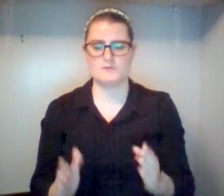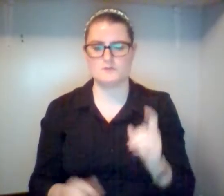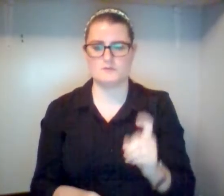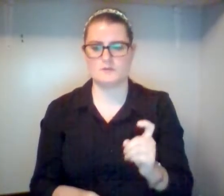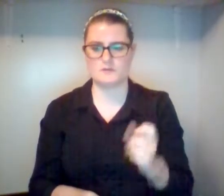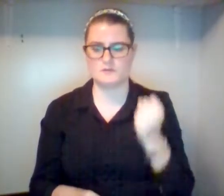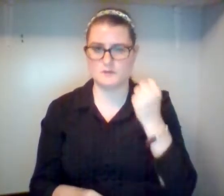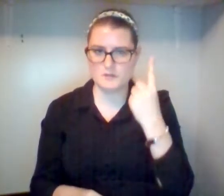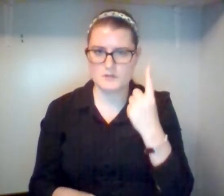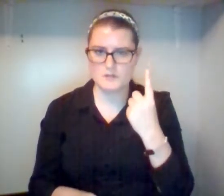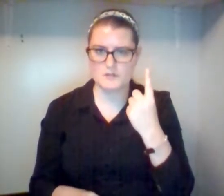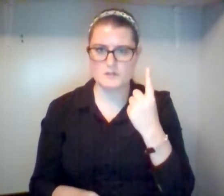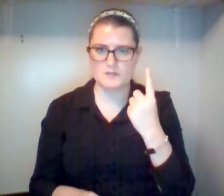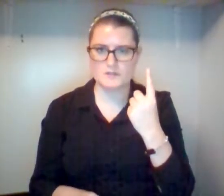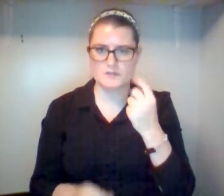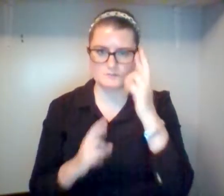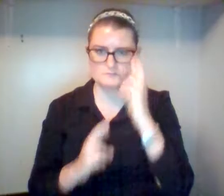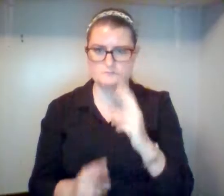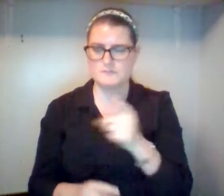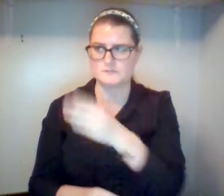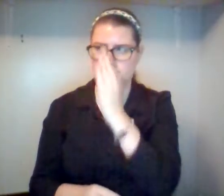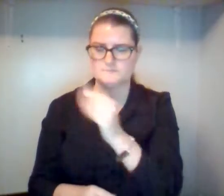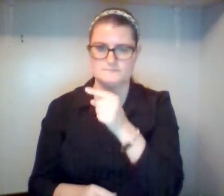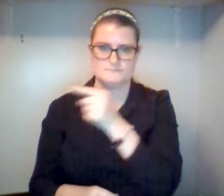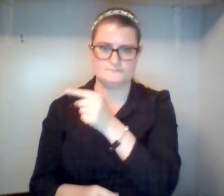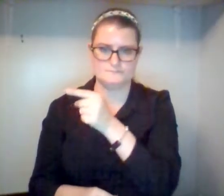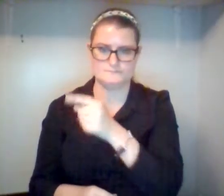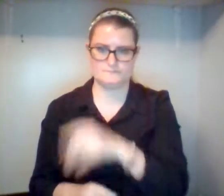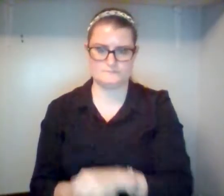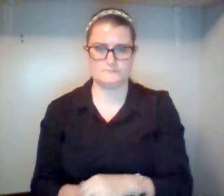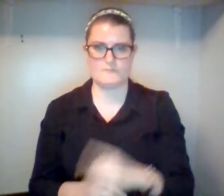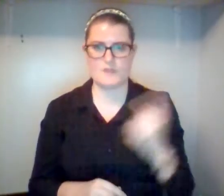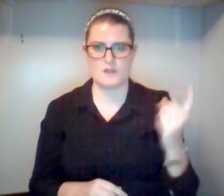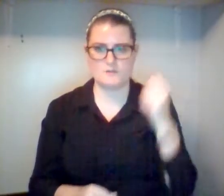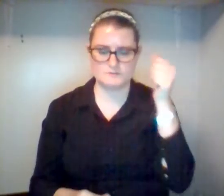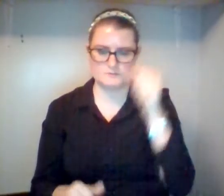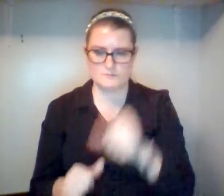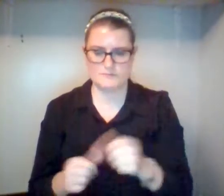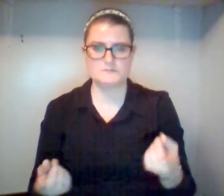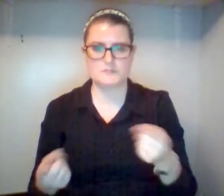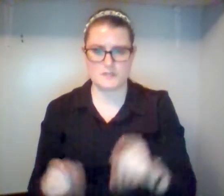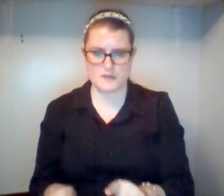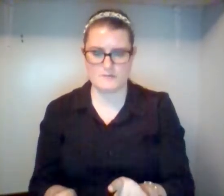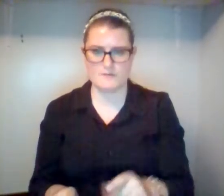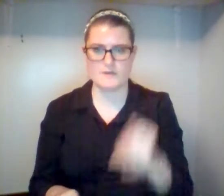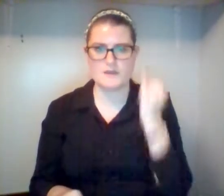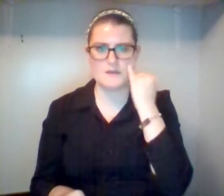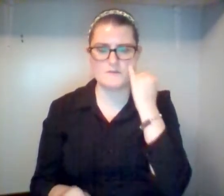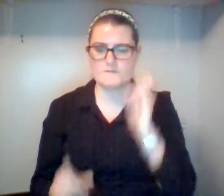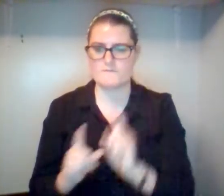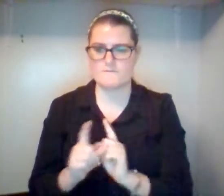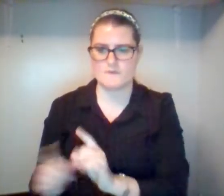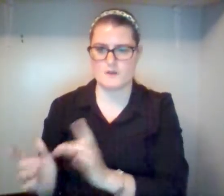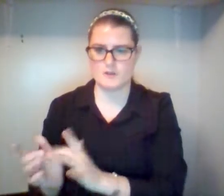those of his household? In other words, expect it. If you follow me, you're going to be maligned, not respected.